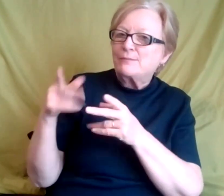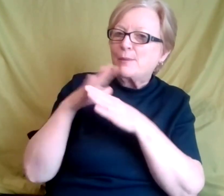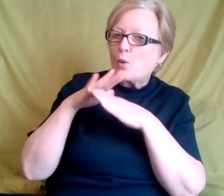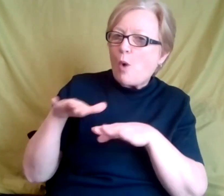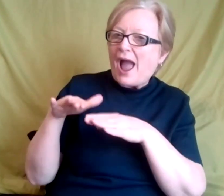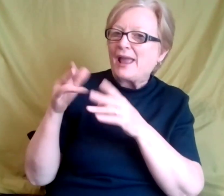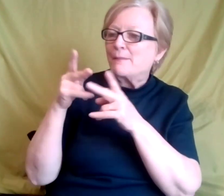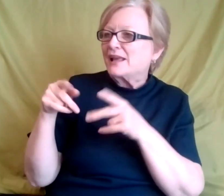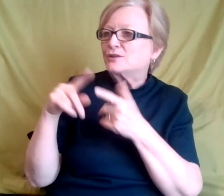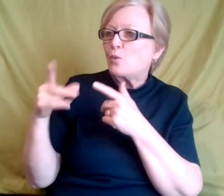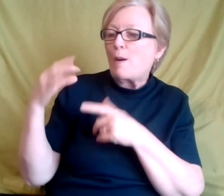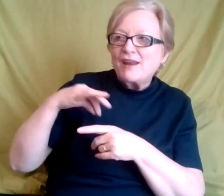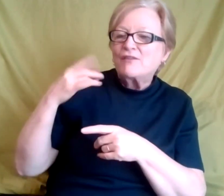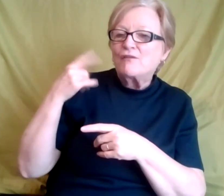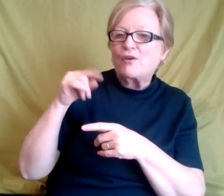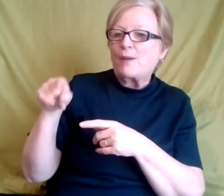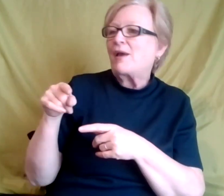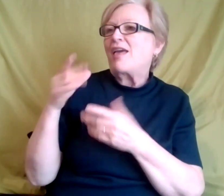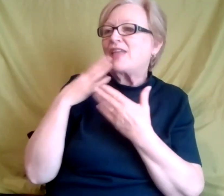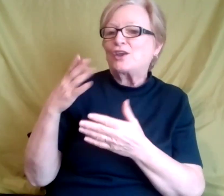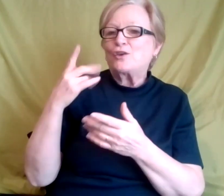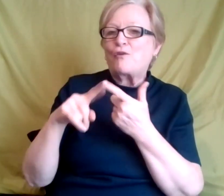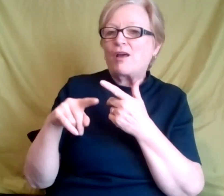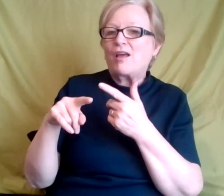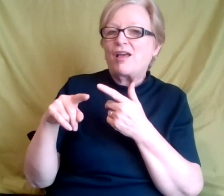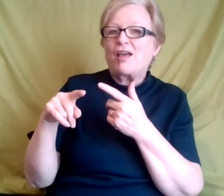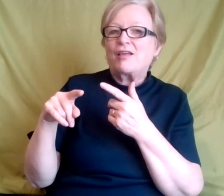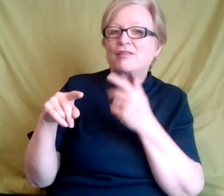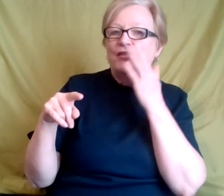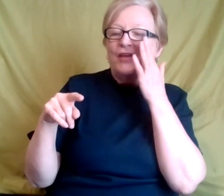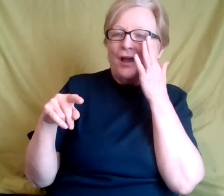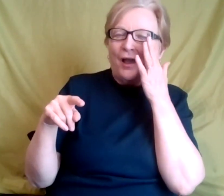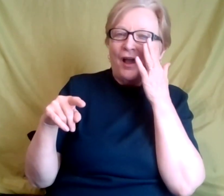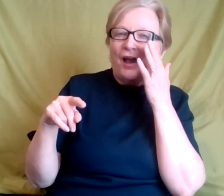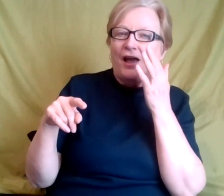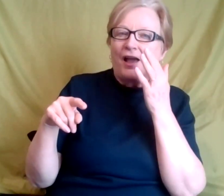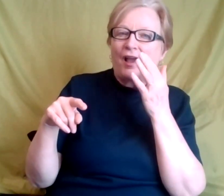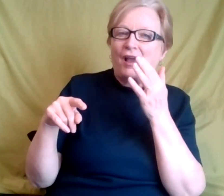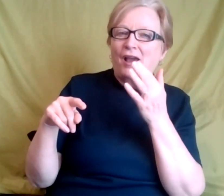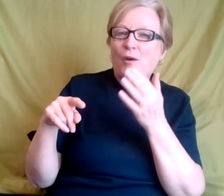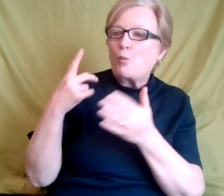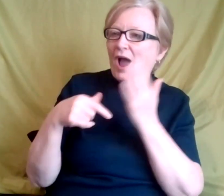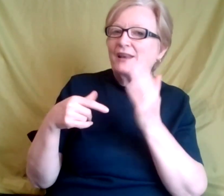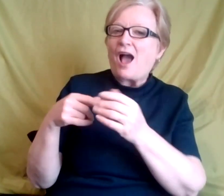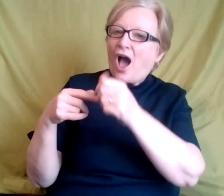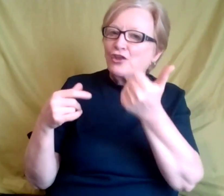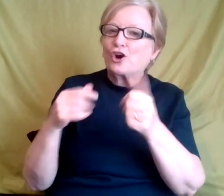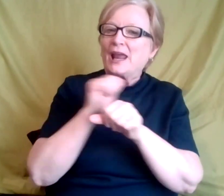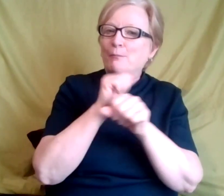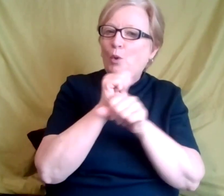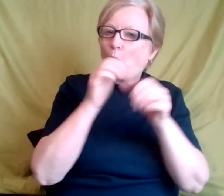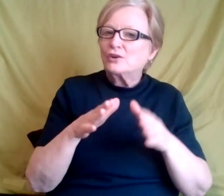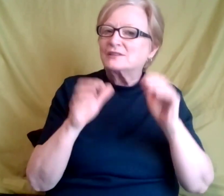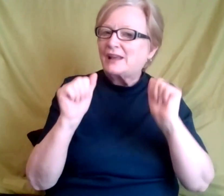benefits of it. And thank you for the accommodations, um, you know, that employers could do. Um,